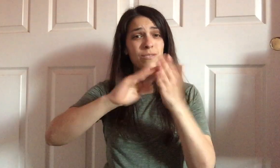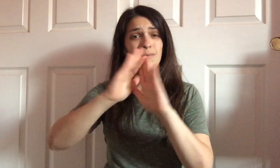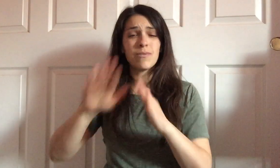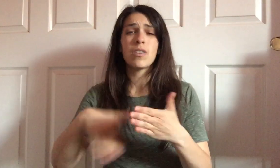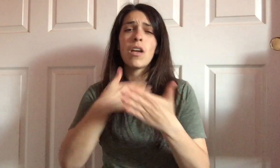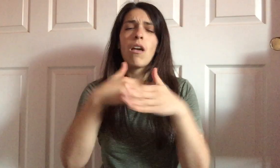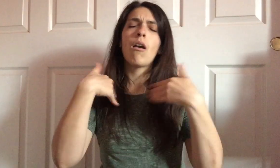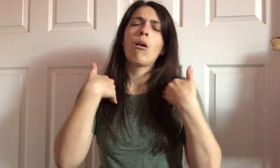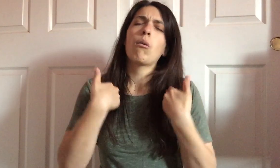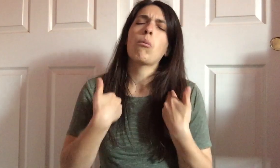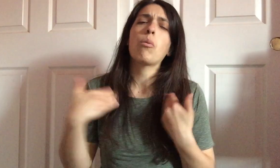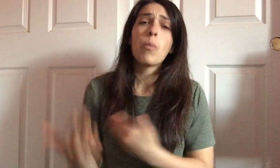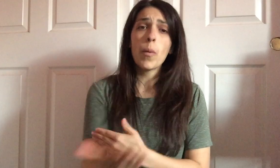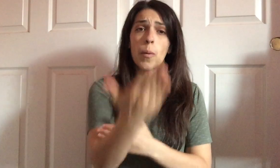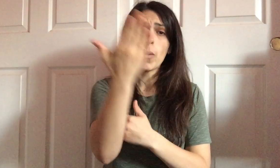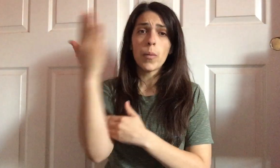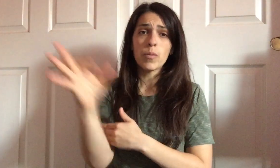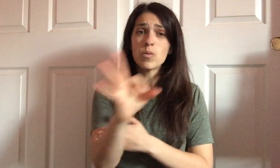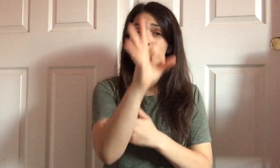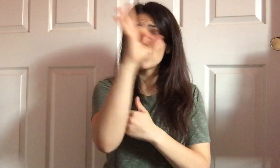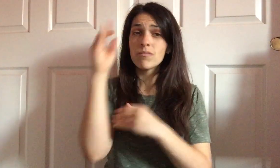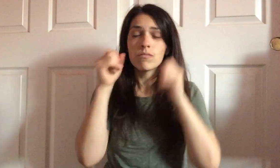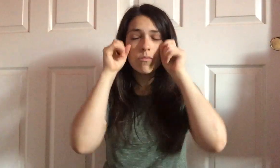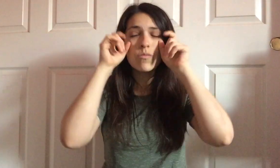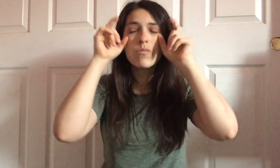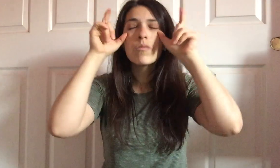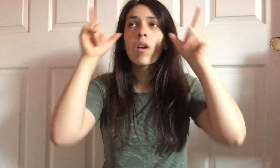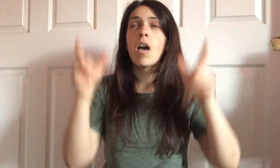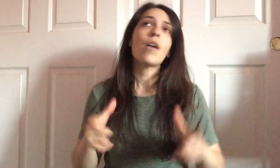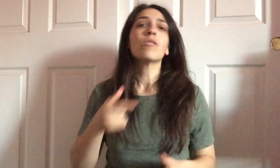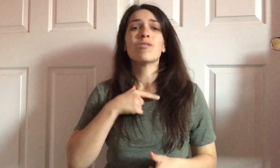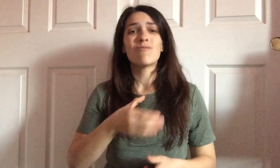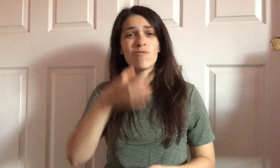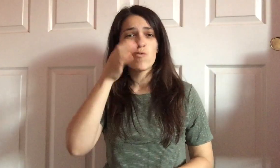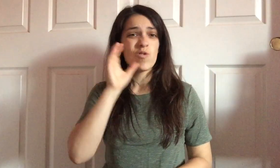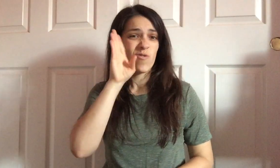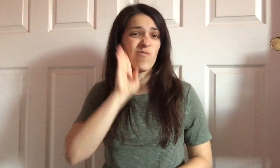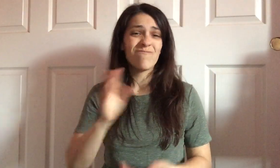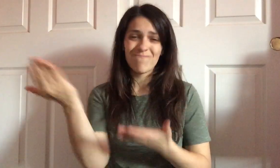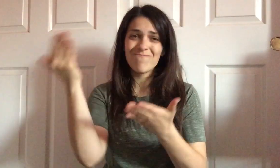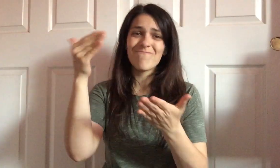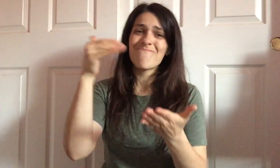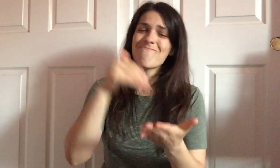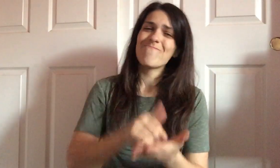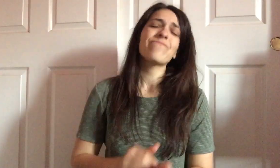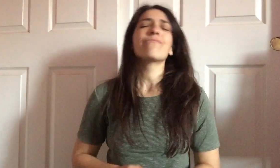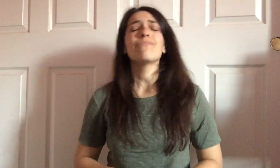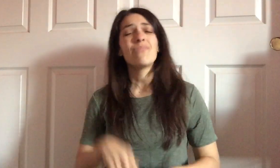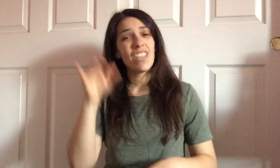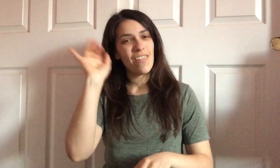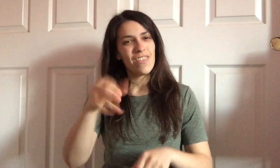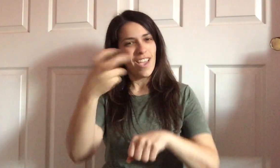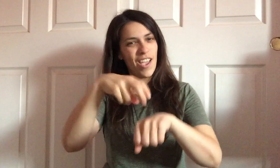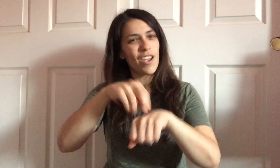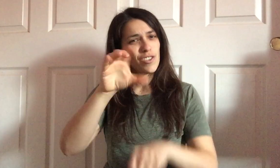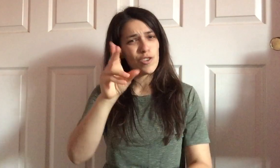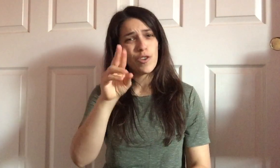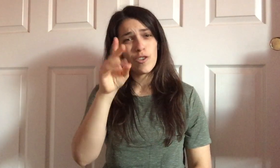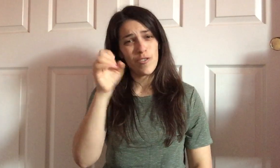In Mullingar that night I wrestled, so where he started, I'd fight his sport, and fight him there, he took a drop of the port. Keep me